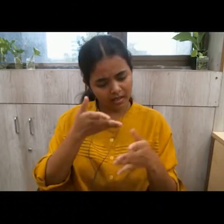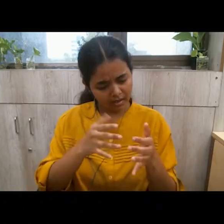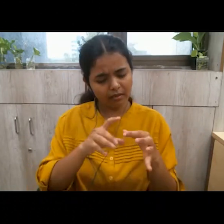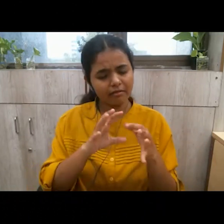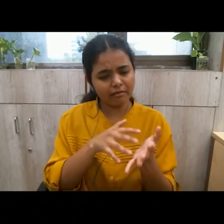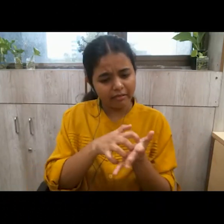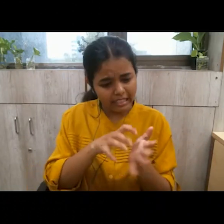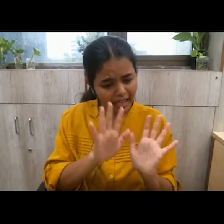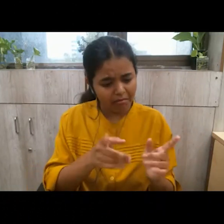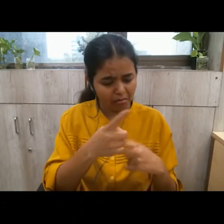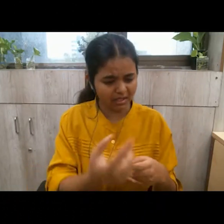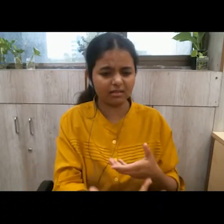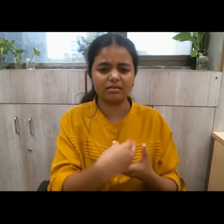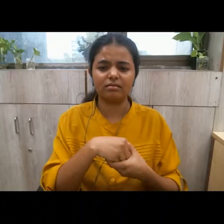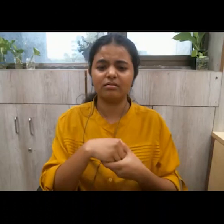now